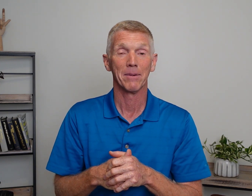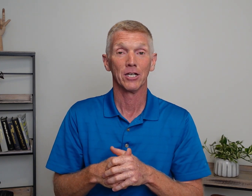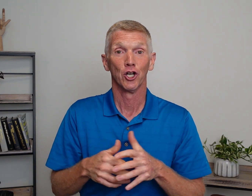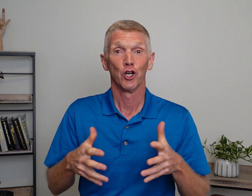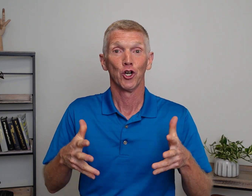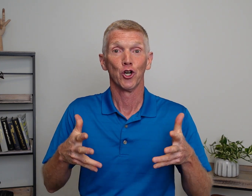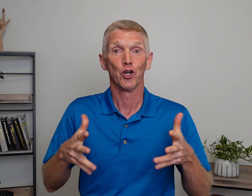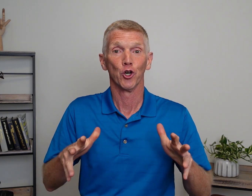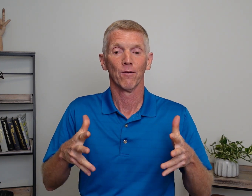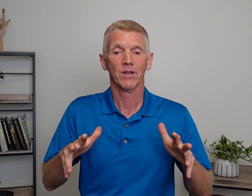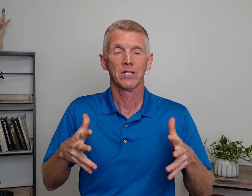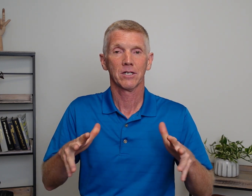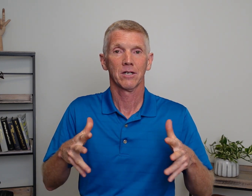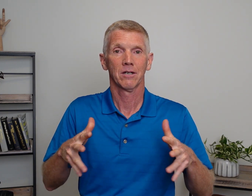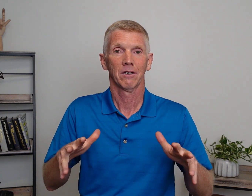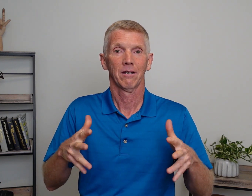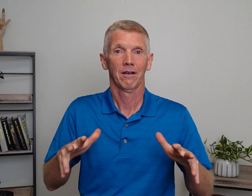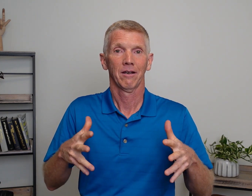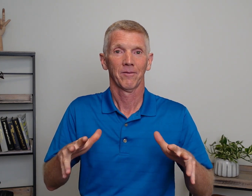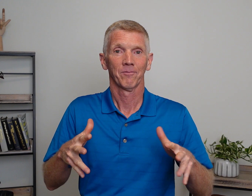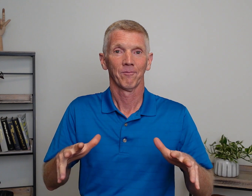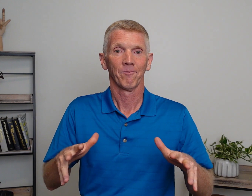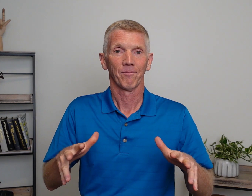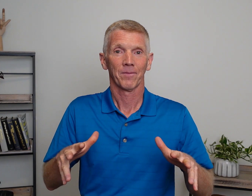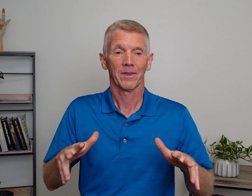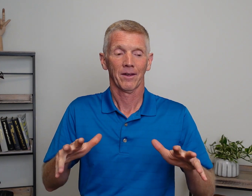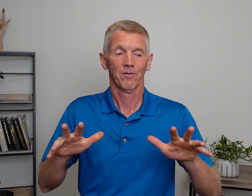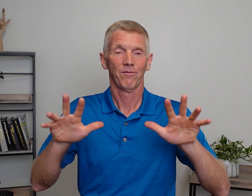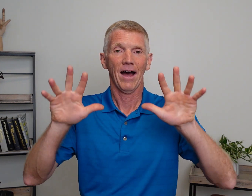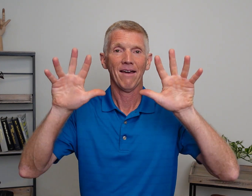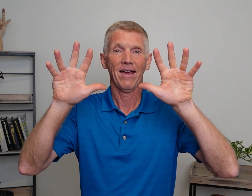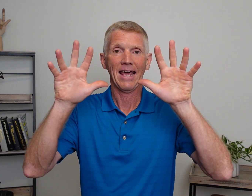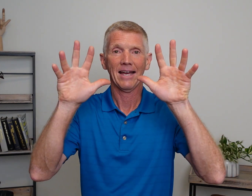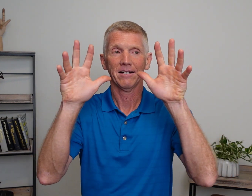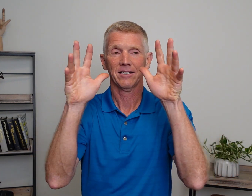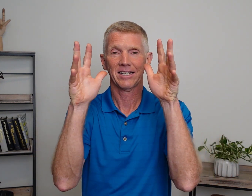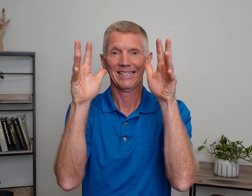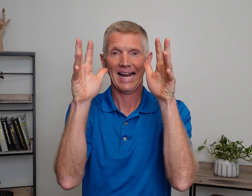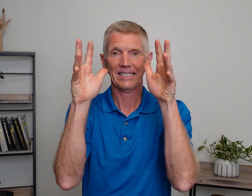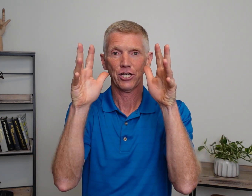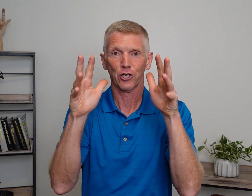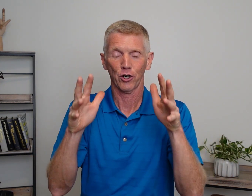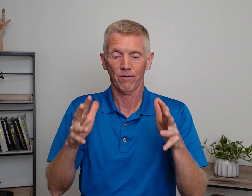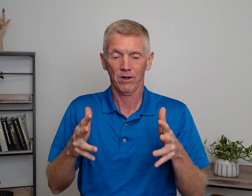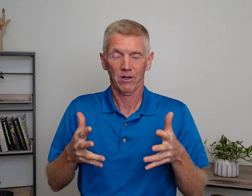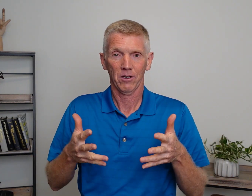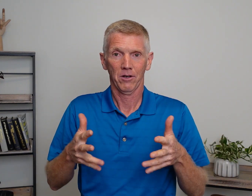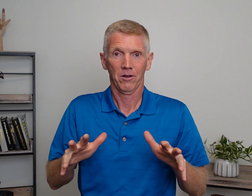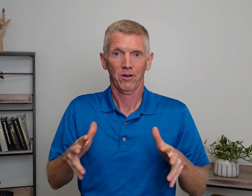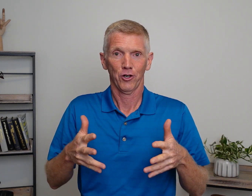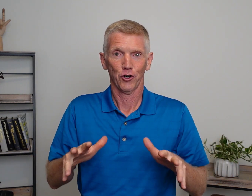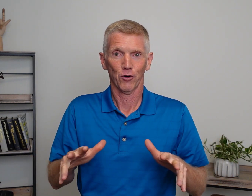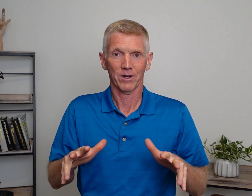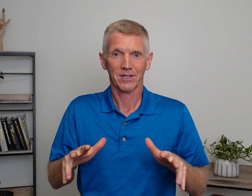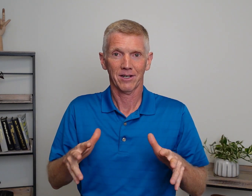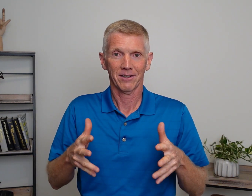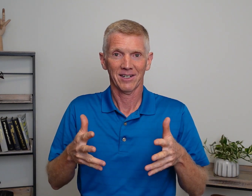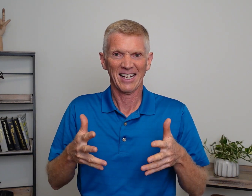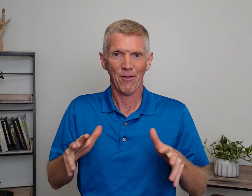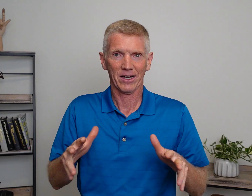be nervous, five hand, slightly curved, nervous. See how that